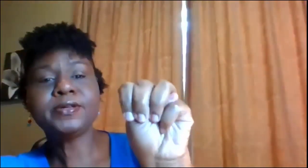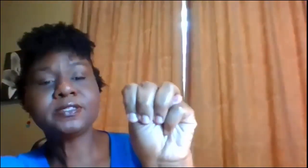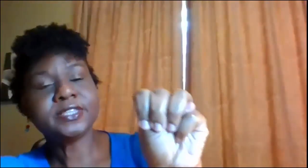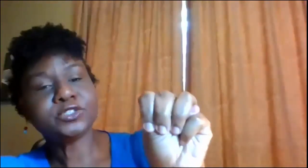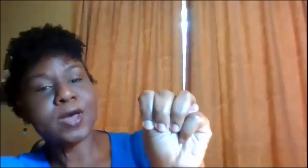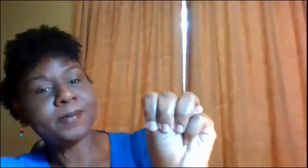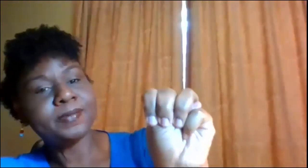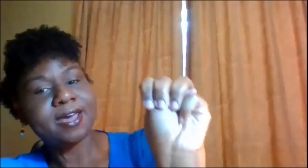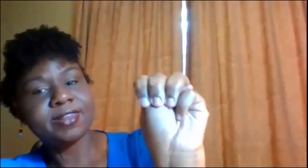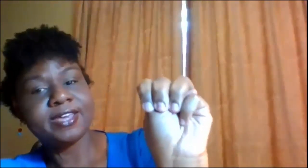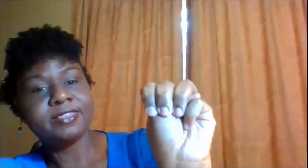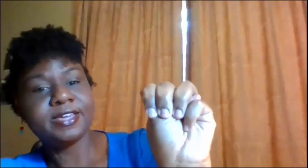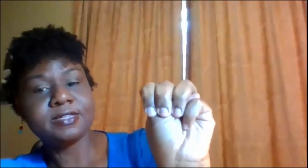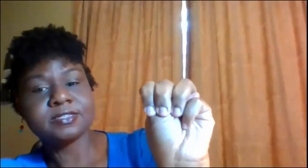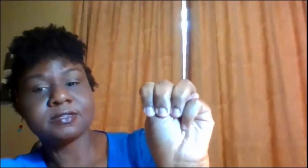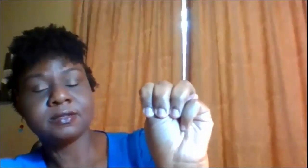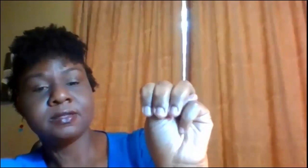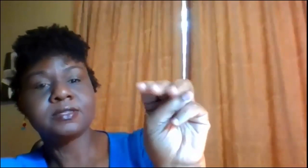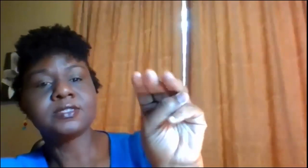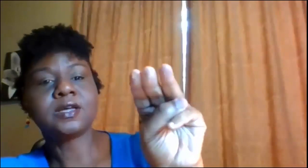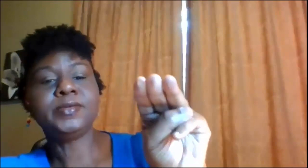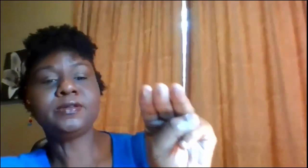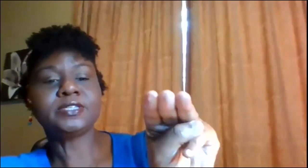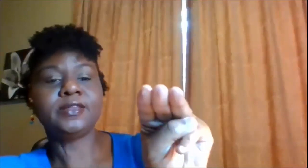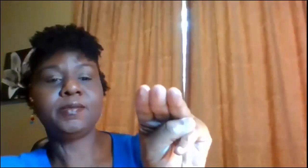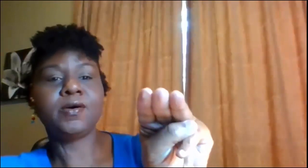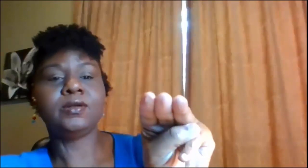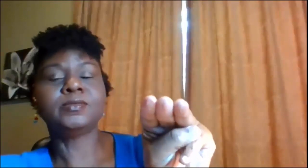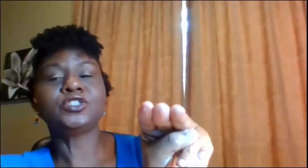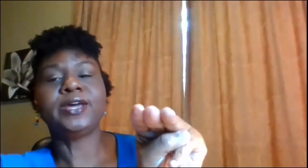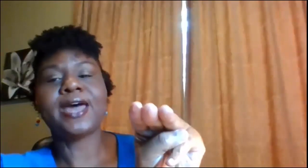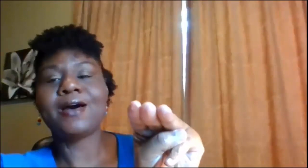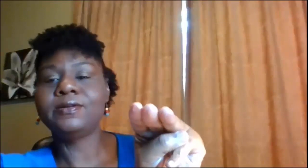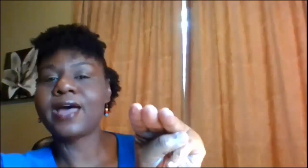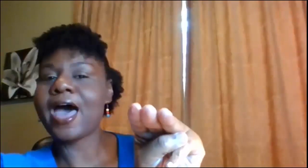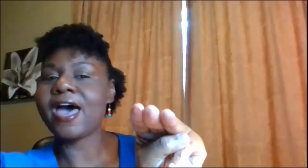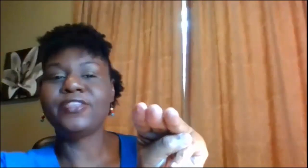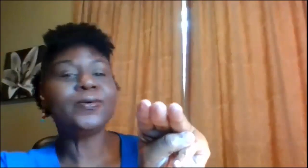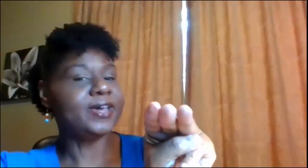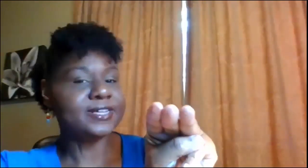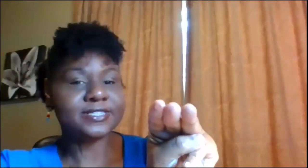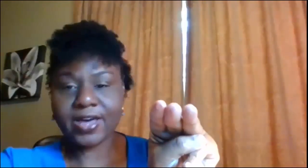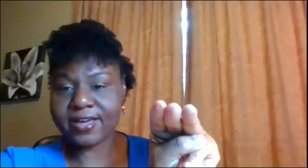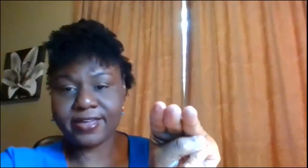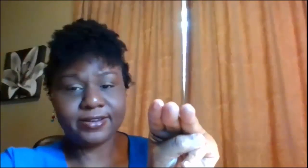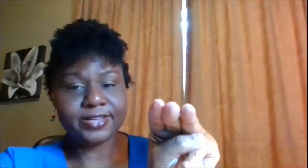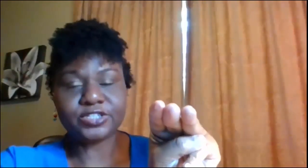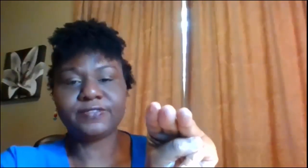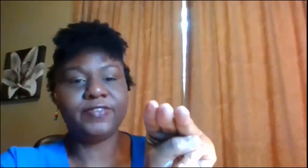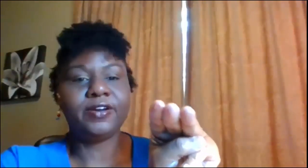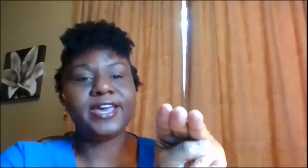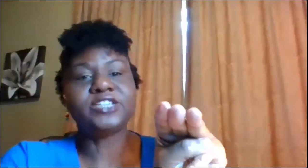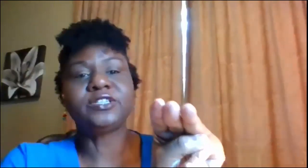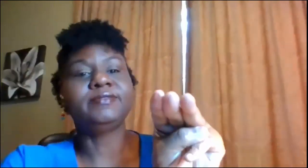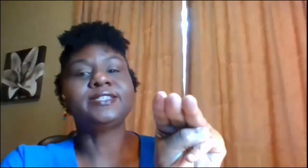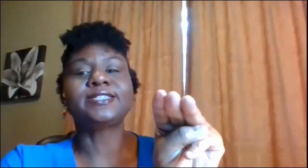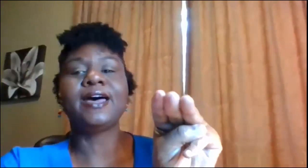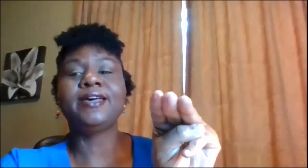you see they drop them down like this some you'll see them pull them straight out either way is fine it's just a variation of the sign